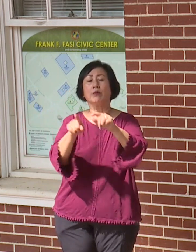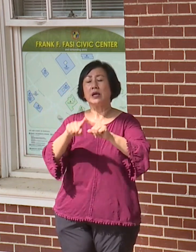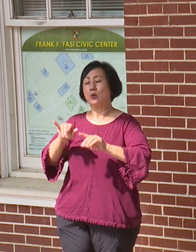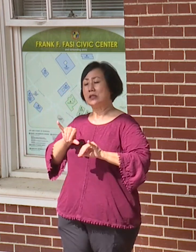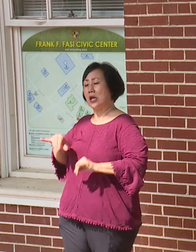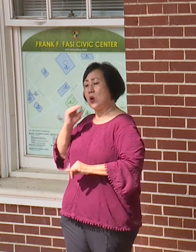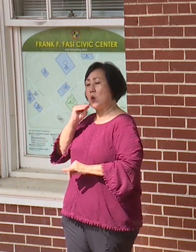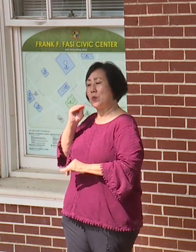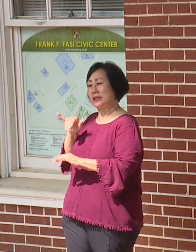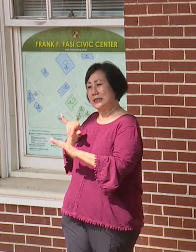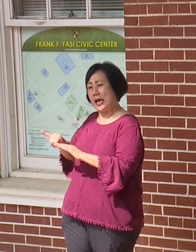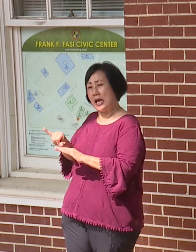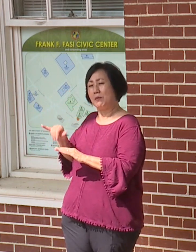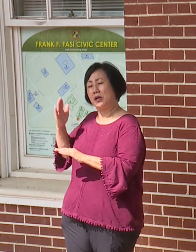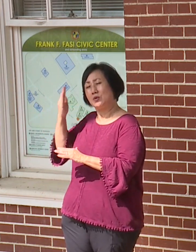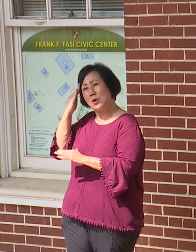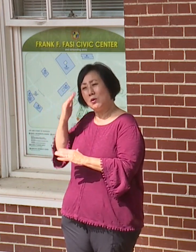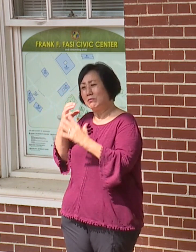loved ones and everyone else.